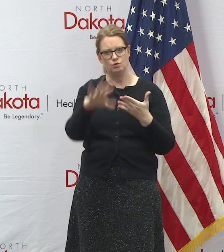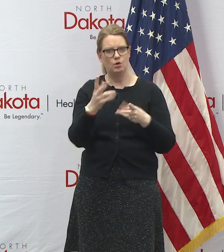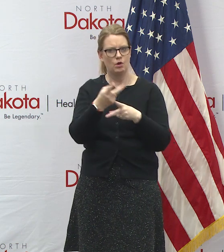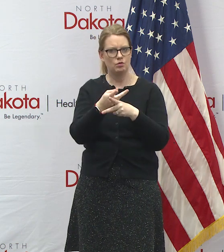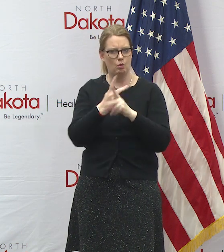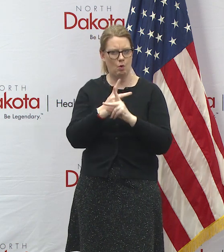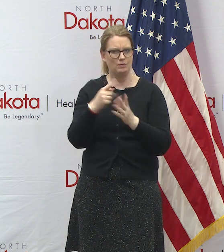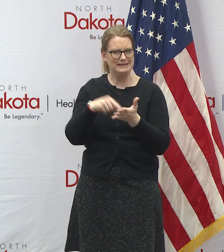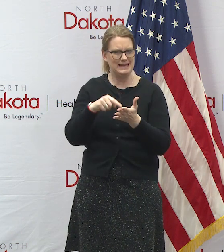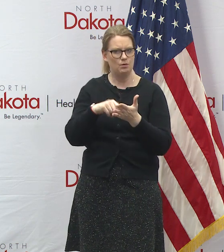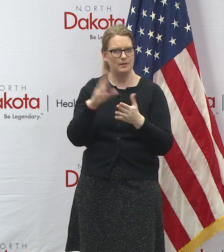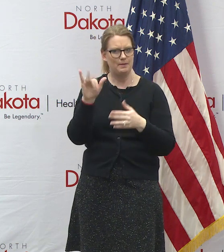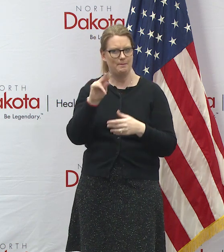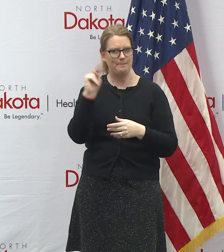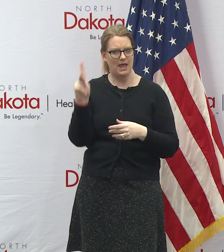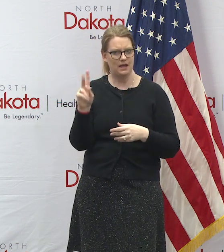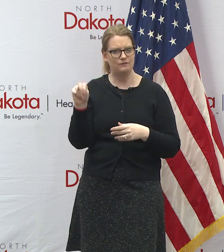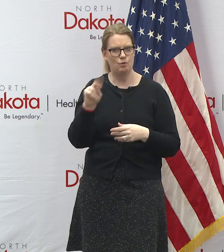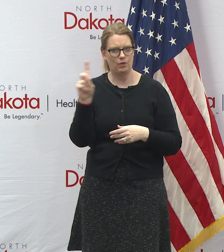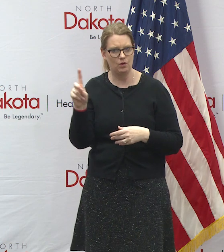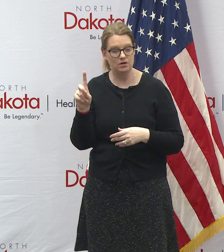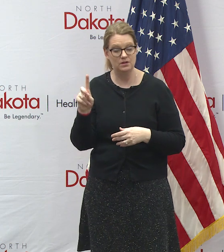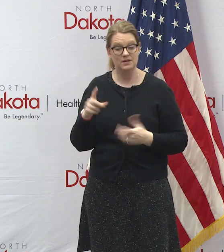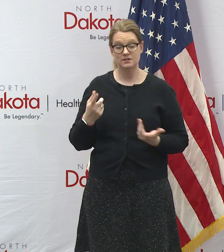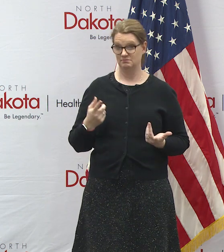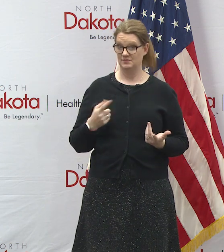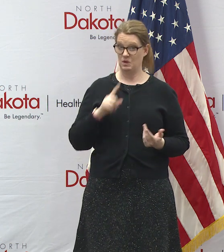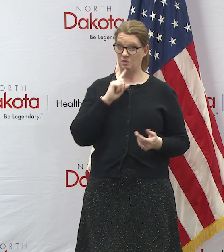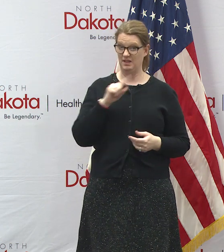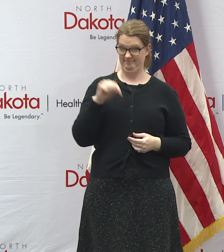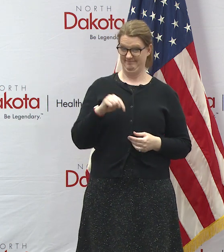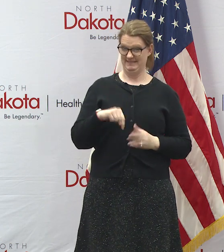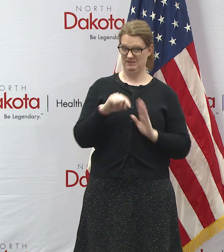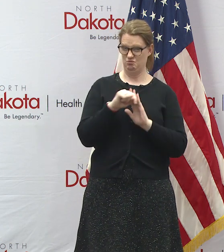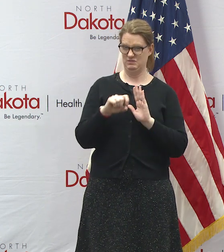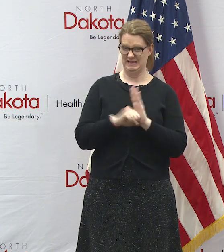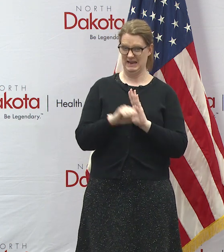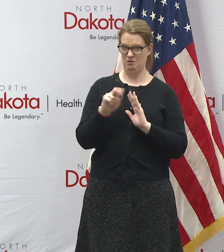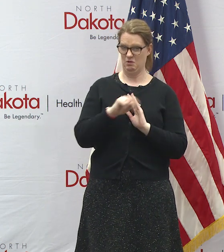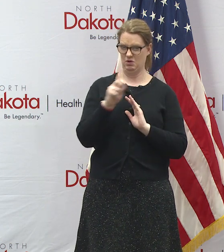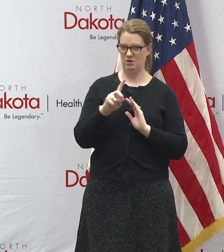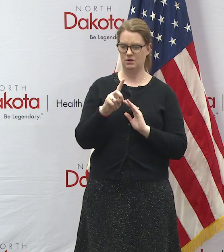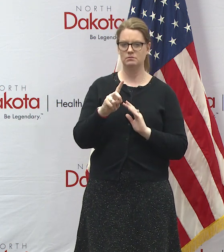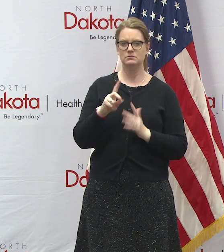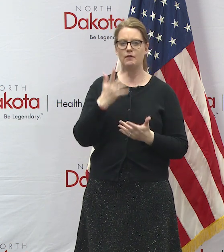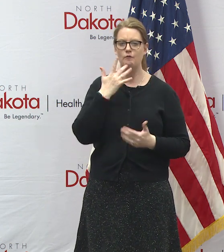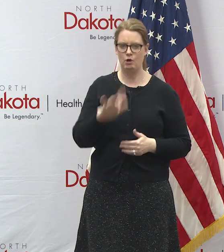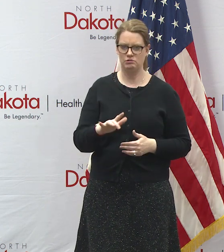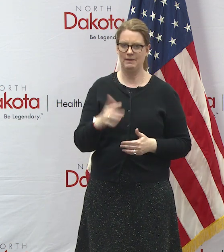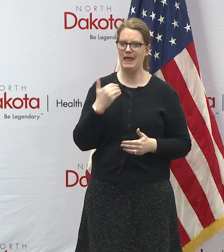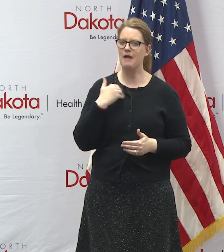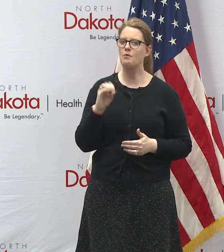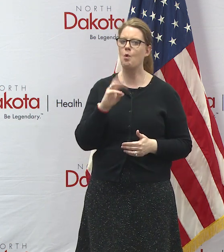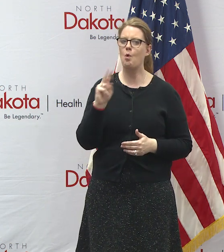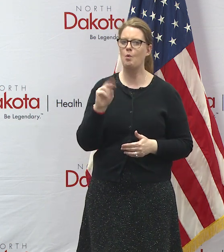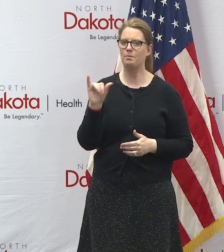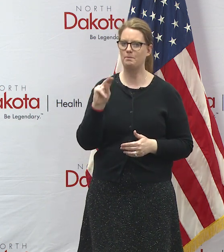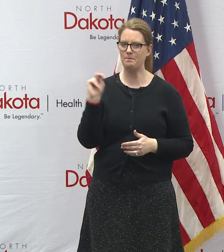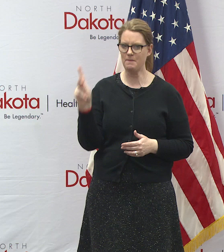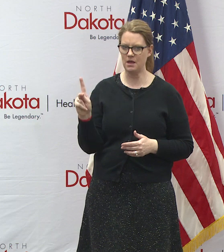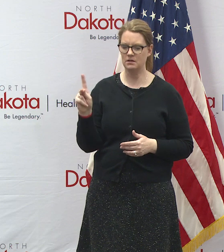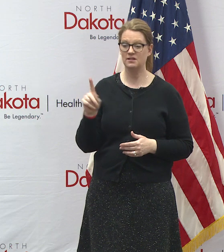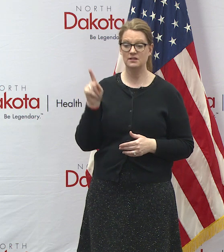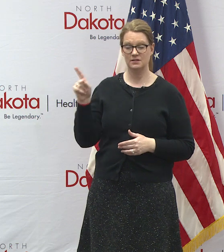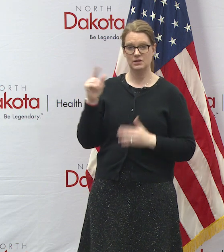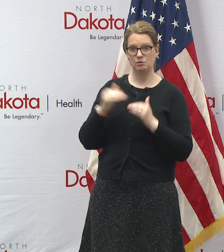of north dakota as you know we're fortunate to be the only state in america that has its own bank and one of the things that that bank does it